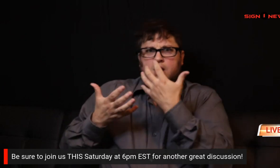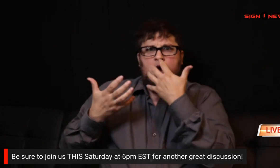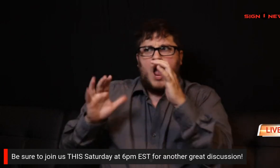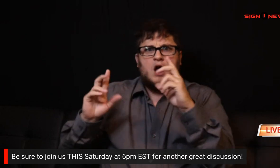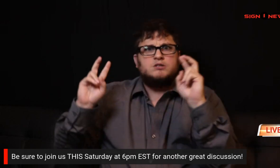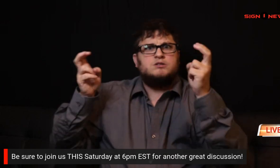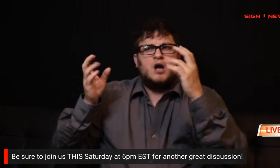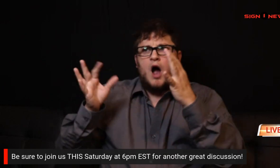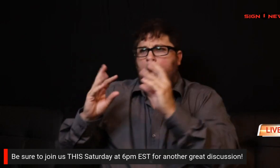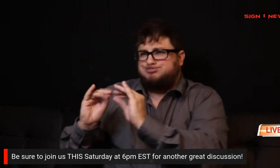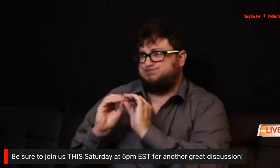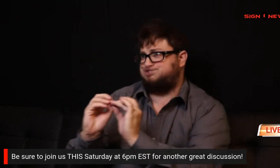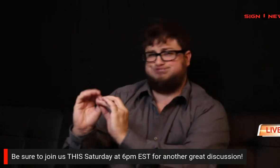hot topics of the week.